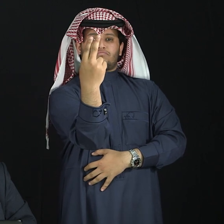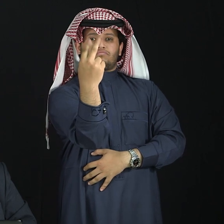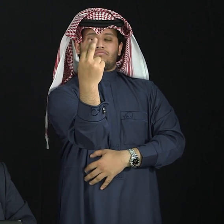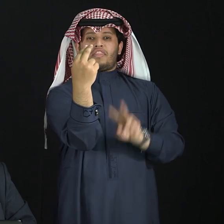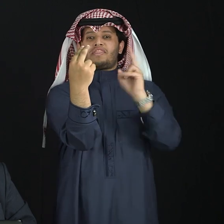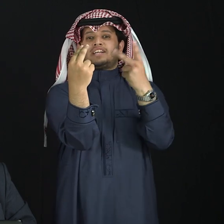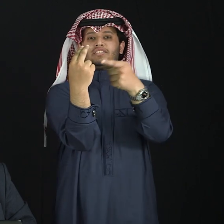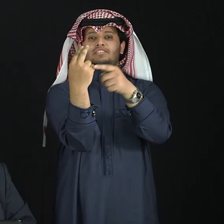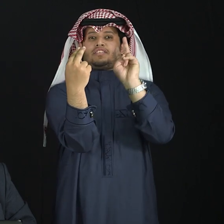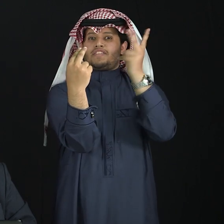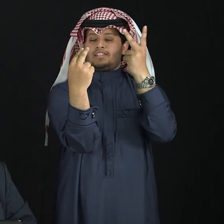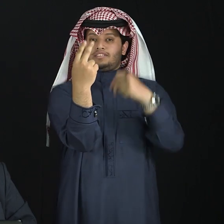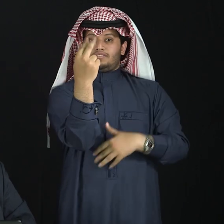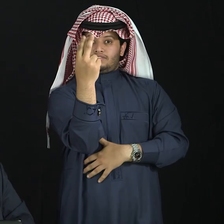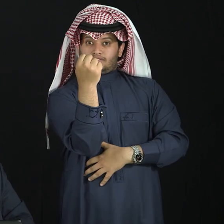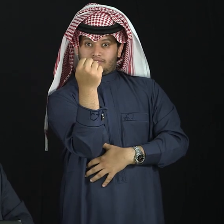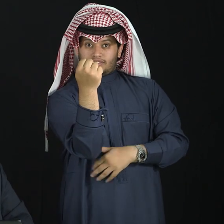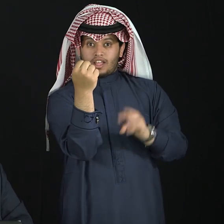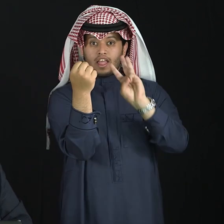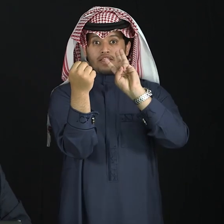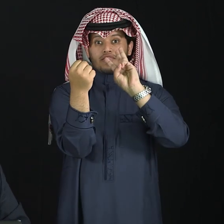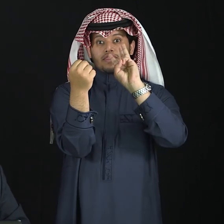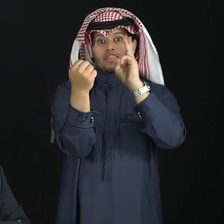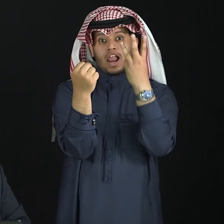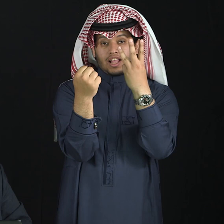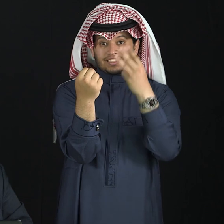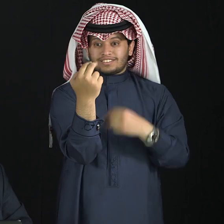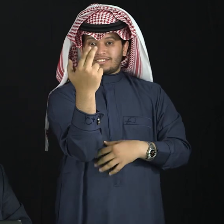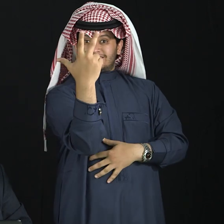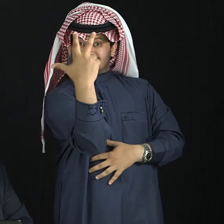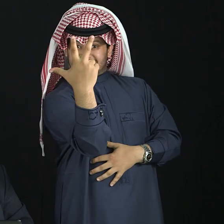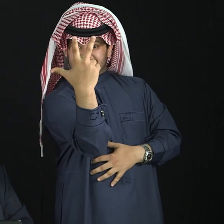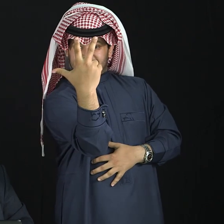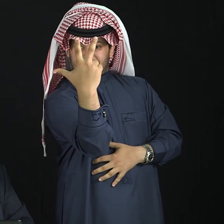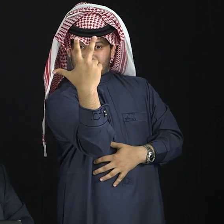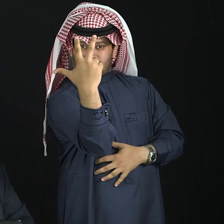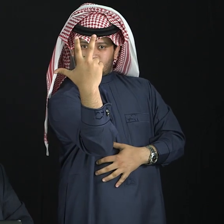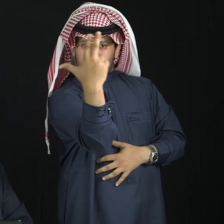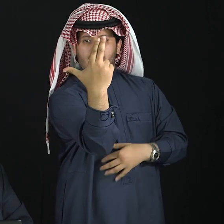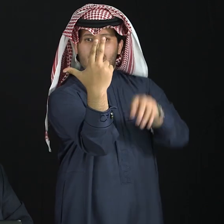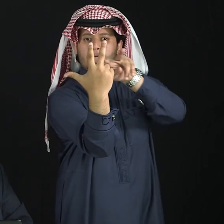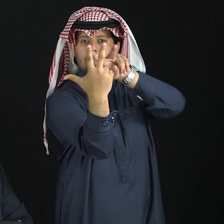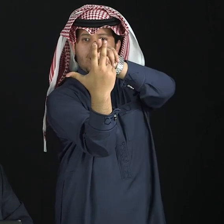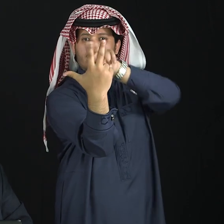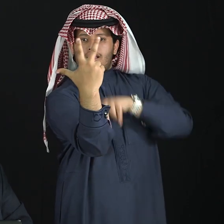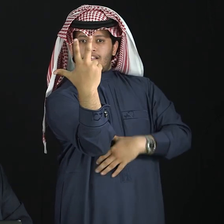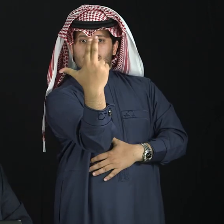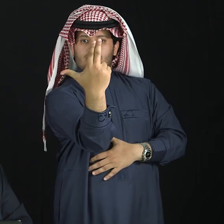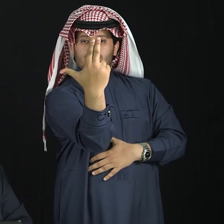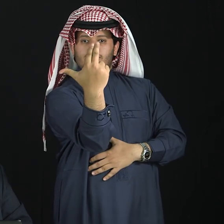this is 12. 13, if you follow up with the sign language interpreter. 13.